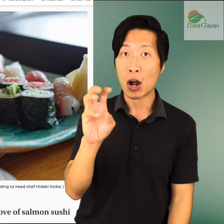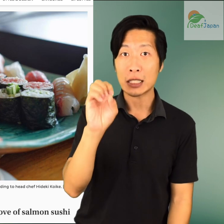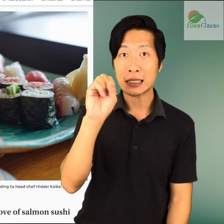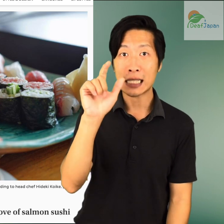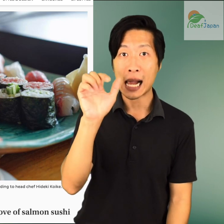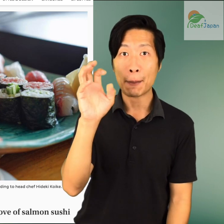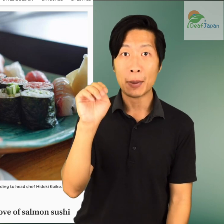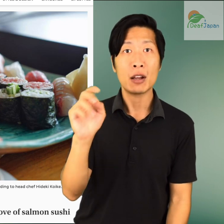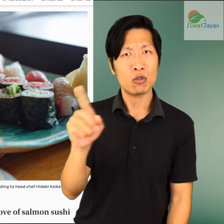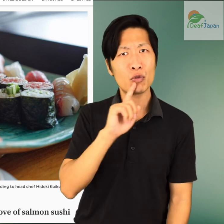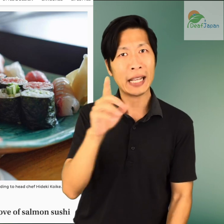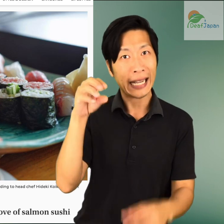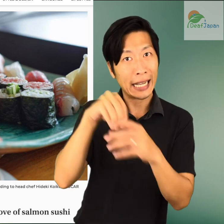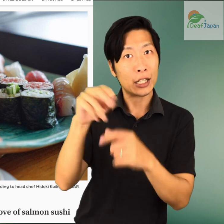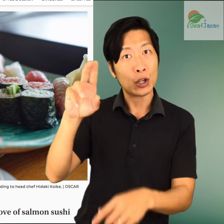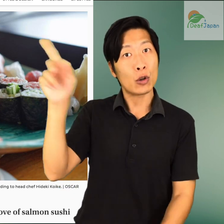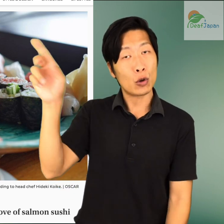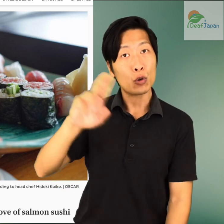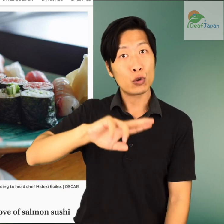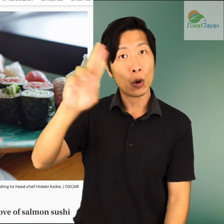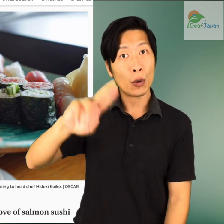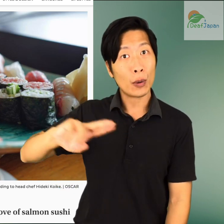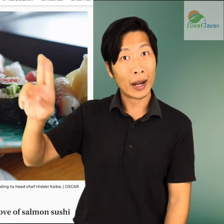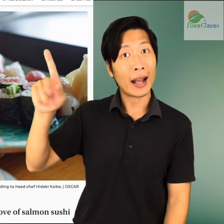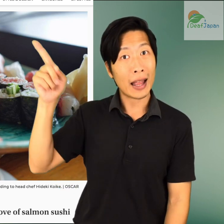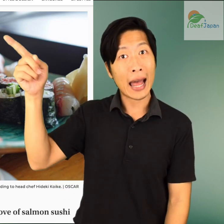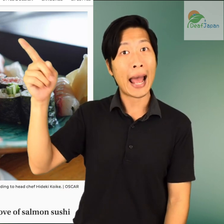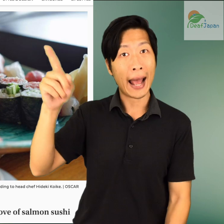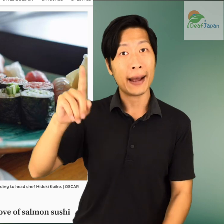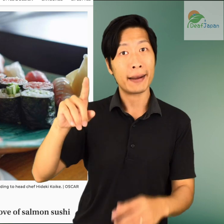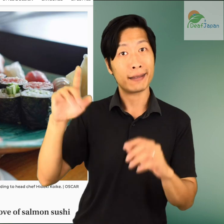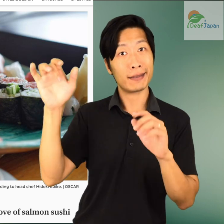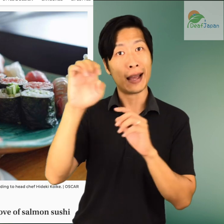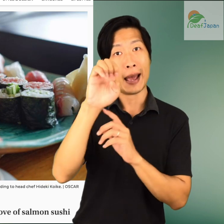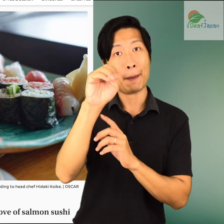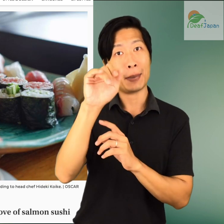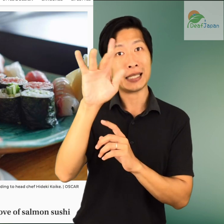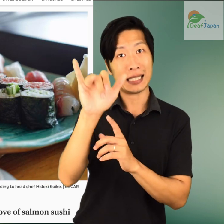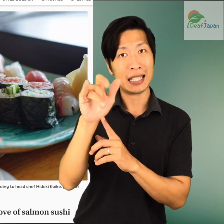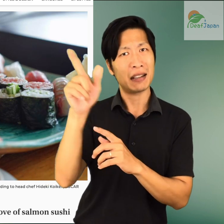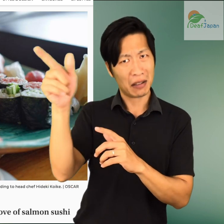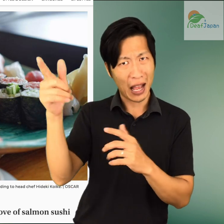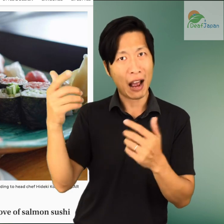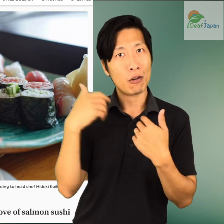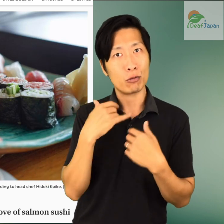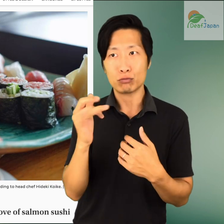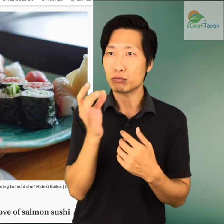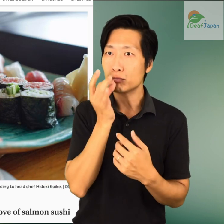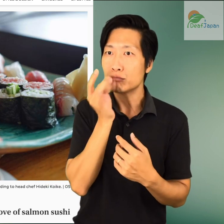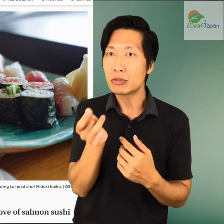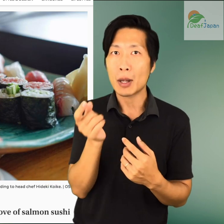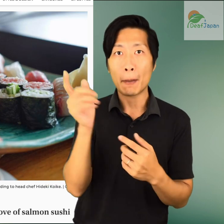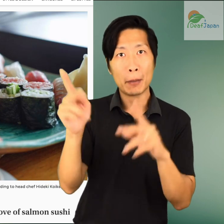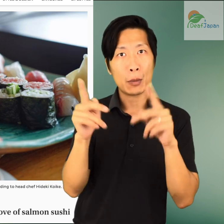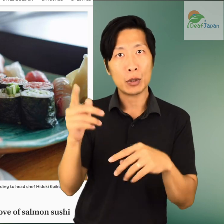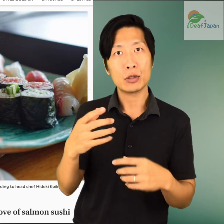a delicacy at the Norwegian embassy in Tokyo for years. Japanese visitors to the embassy seemed to enjoy it.